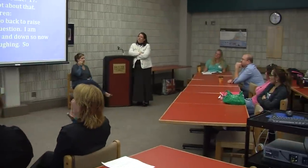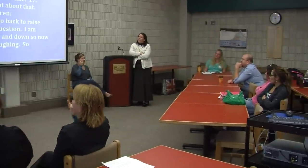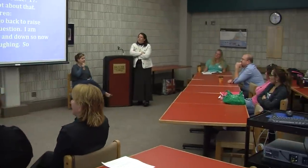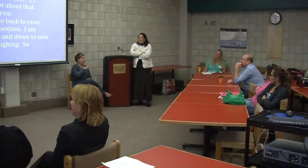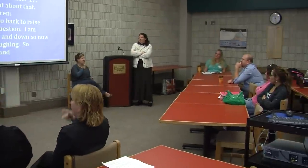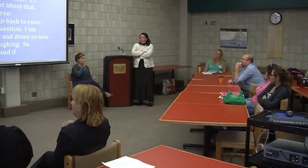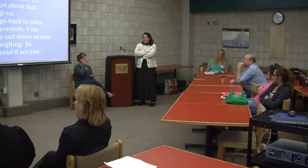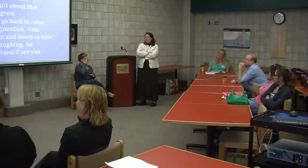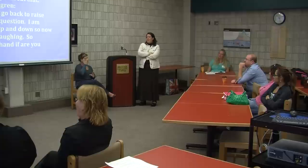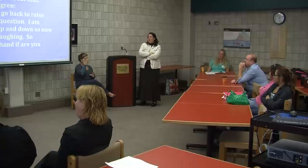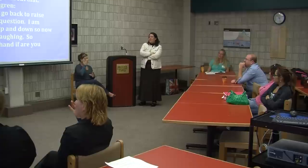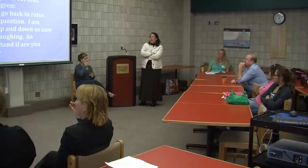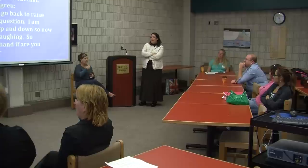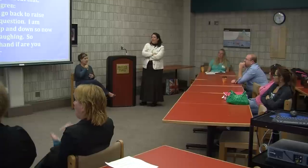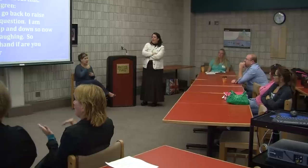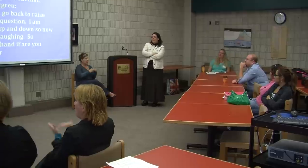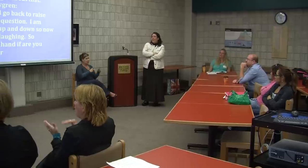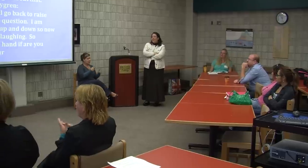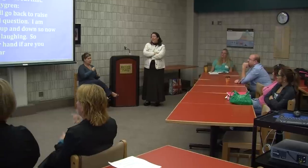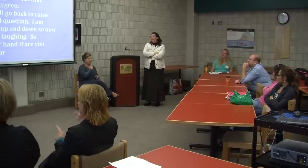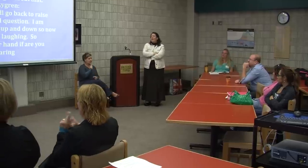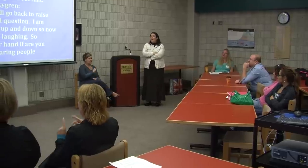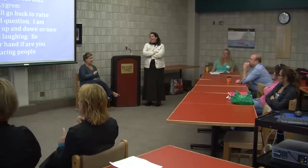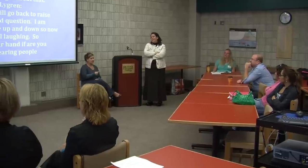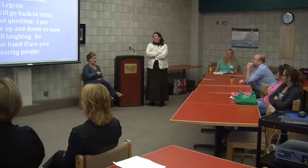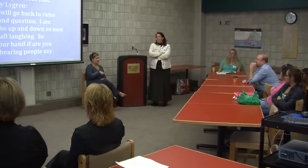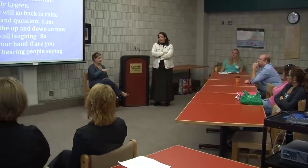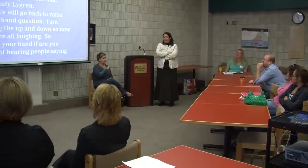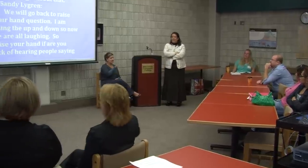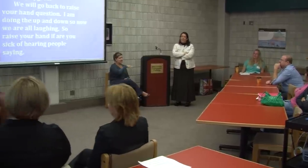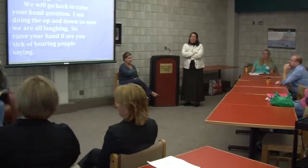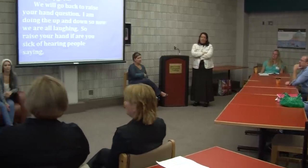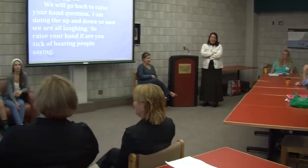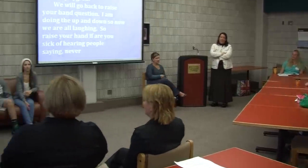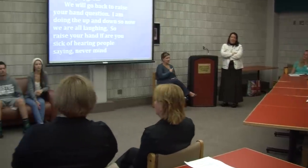hearing people say, never mind, I'll tell you later.